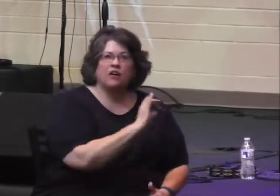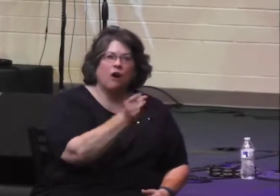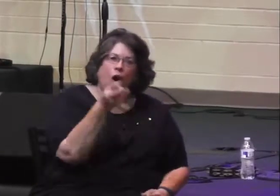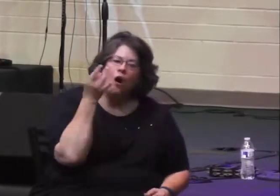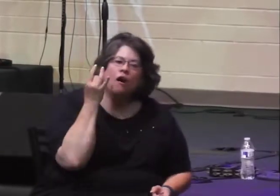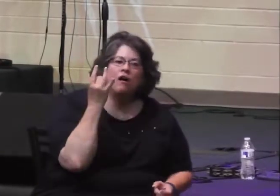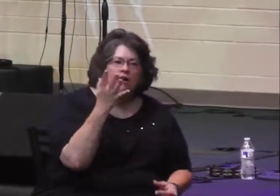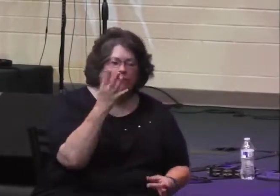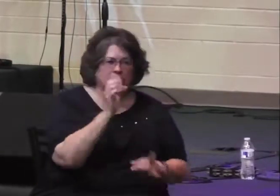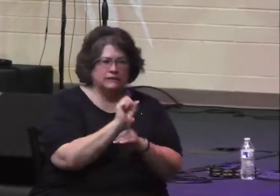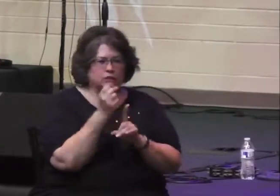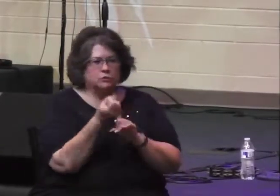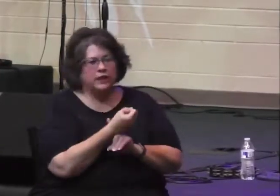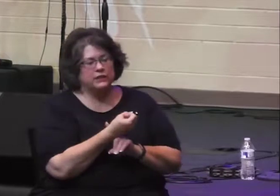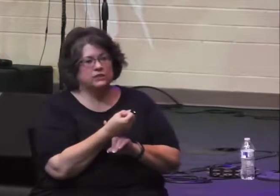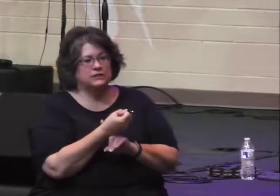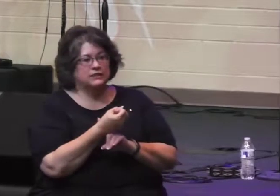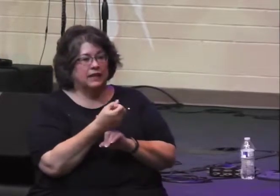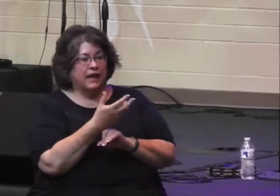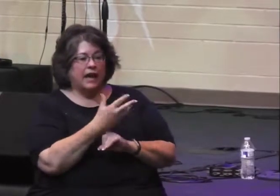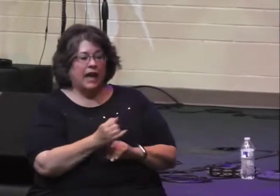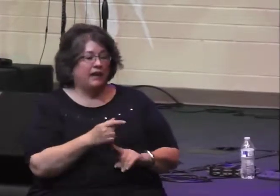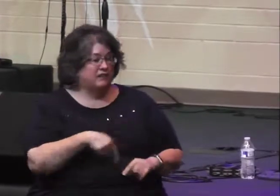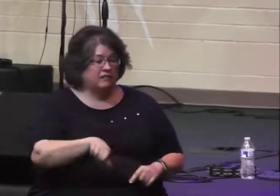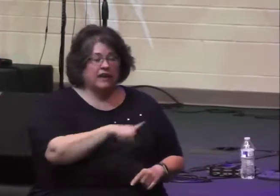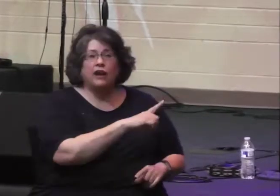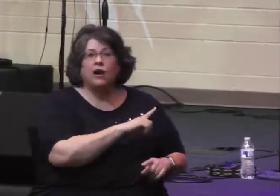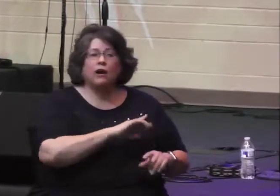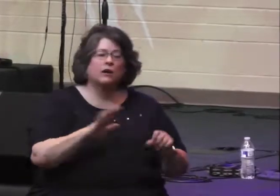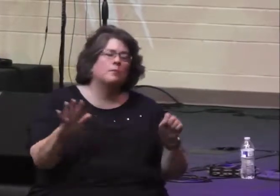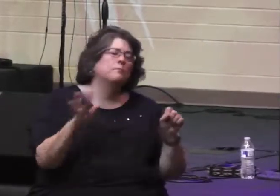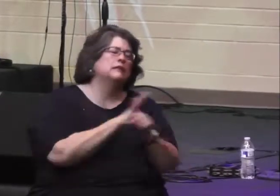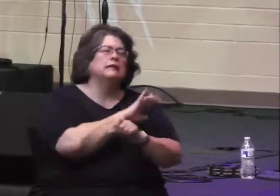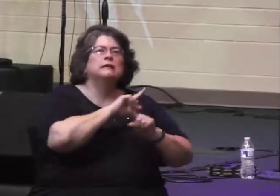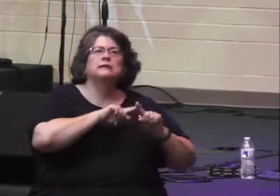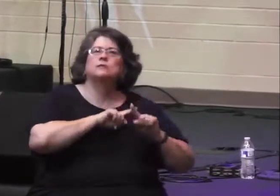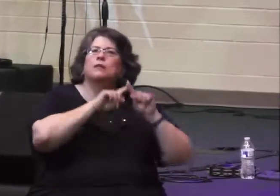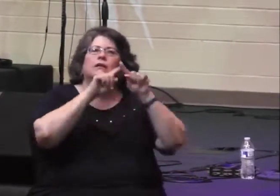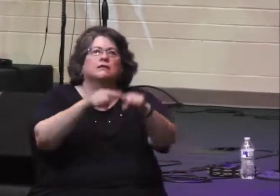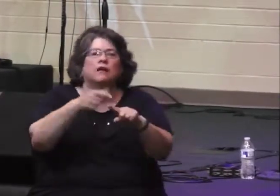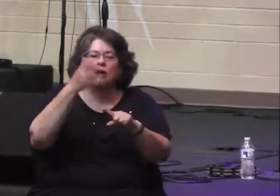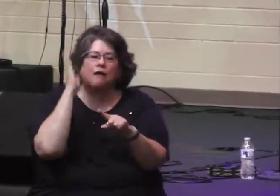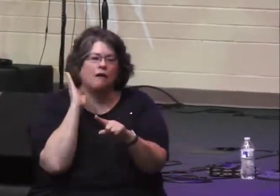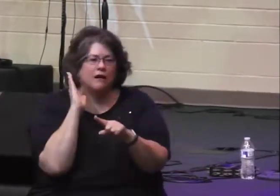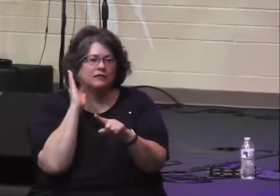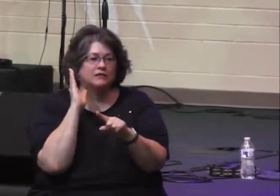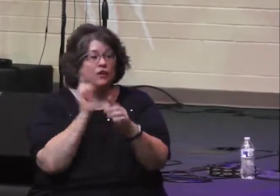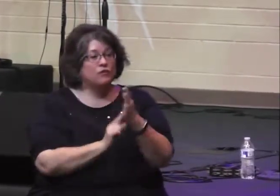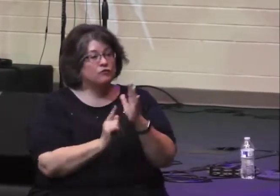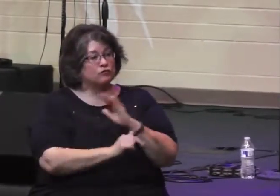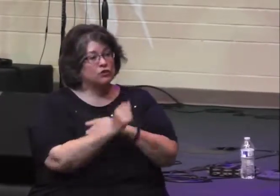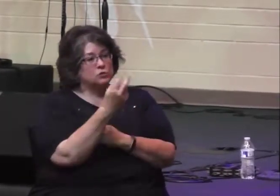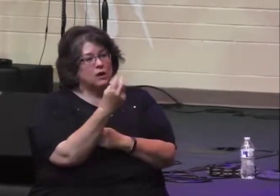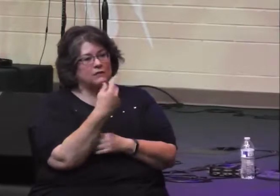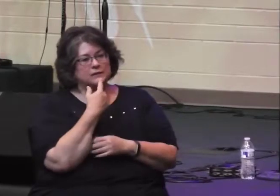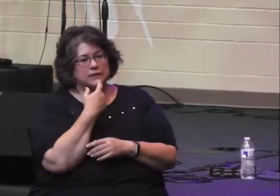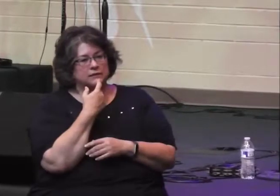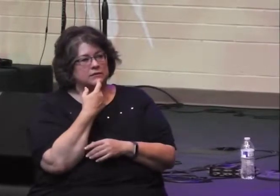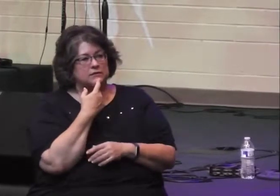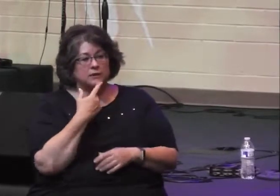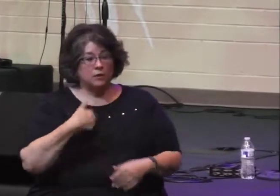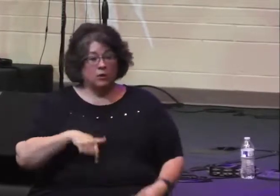desperate situation. We see his complete dependence on God. Look at verse 12. It says this,